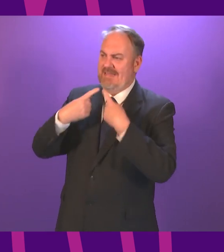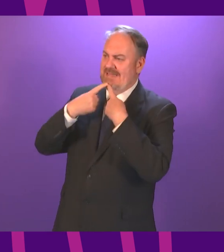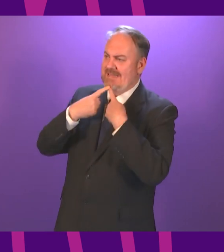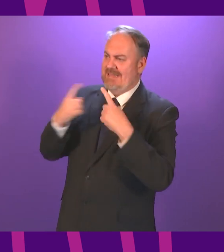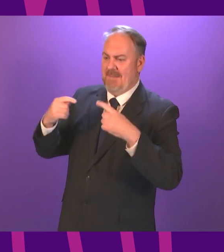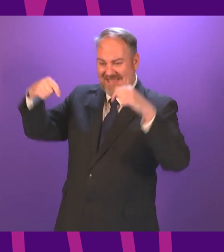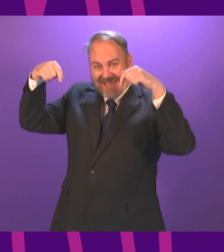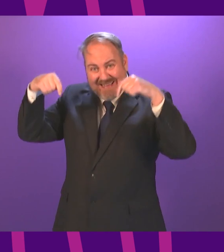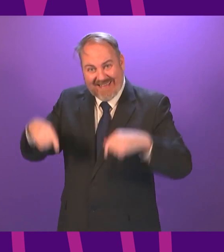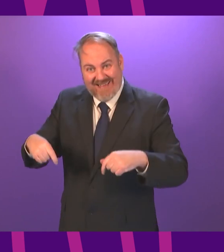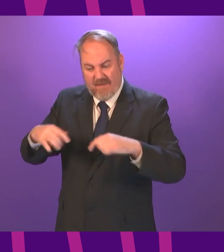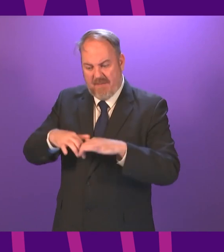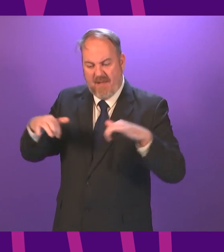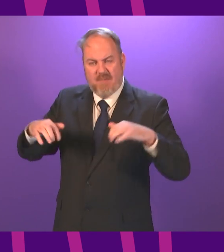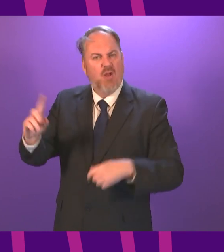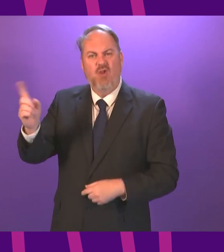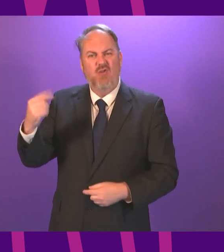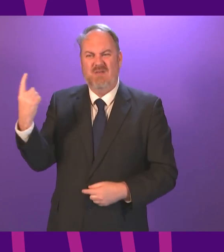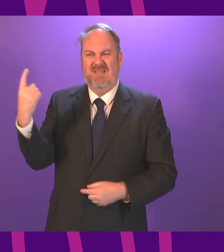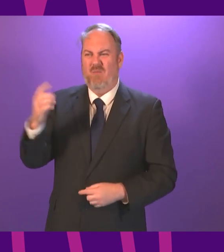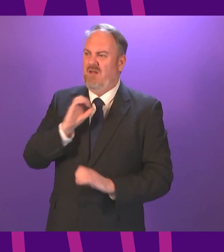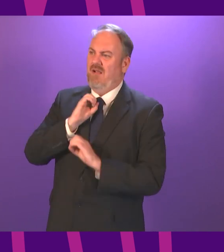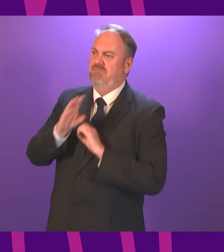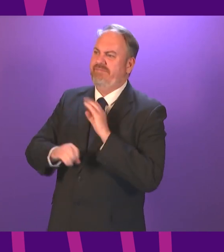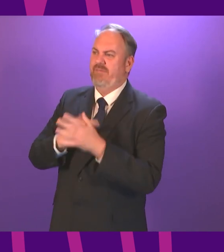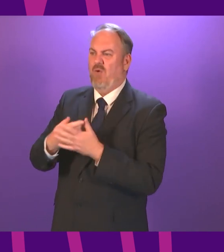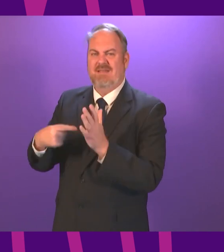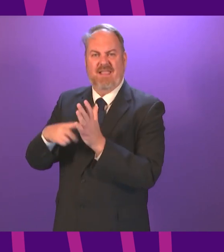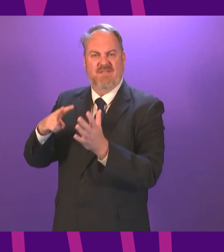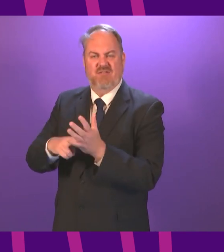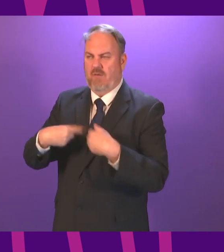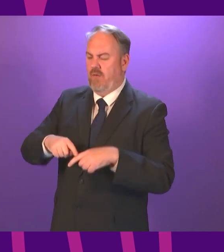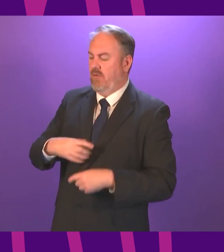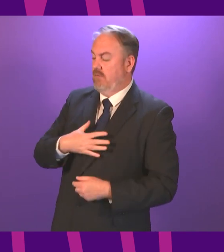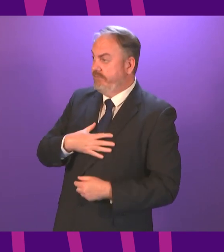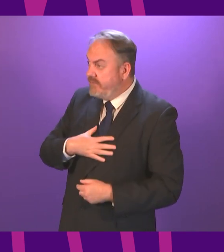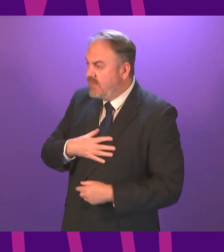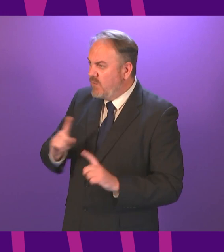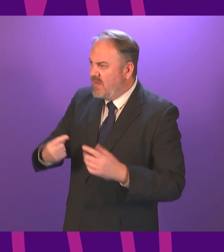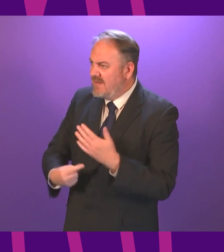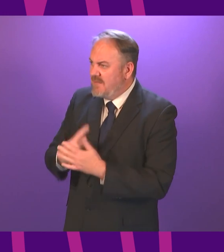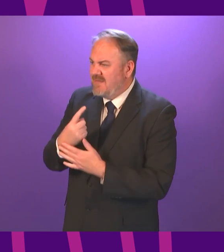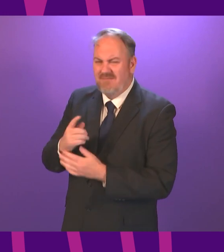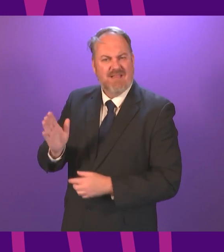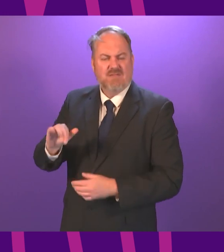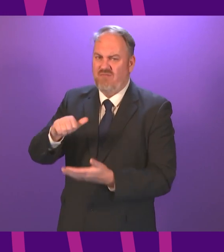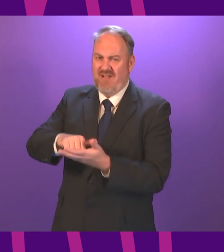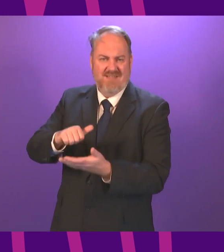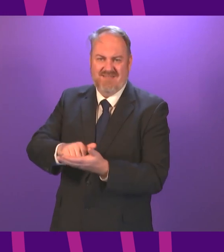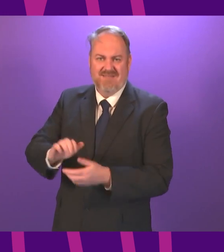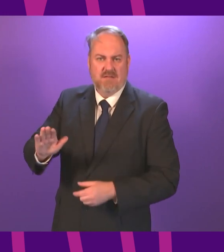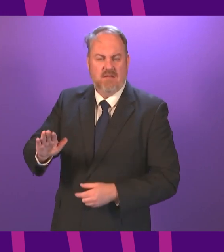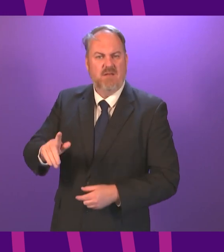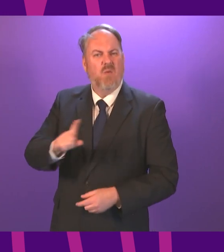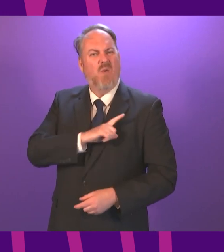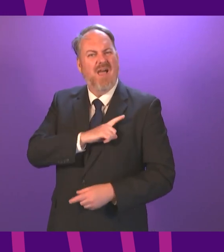studio. So, and I'll give you a practical example of that. We are in this parliament today. Why is it that the